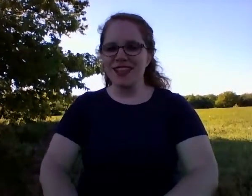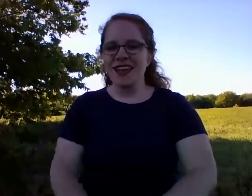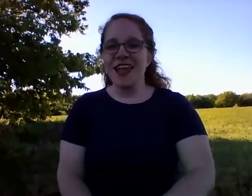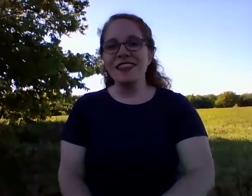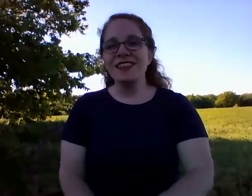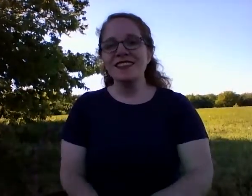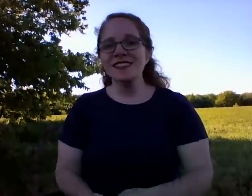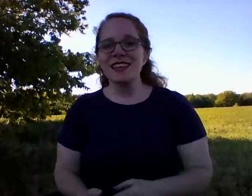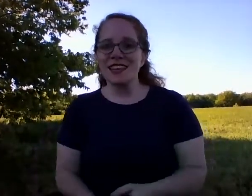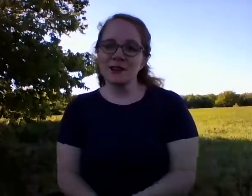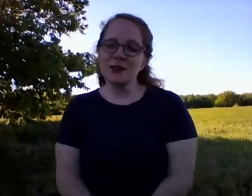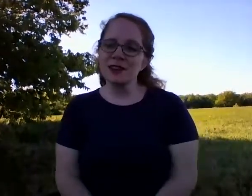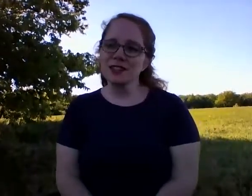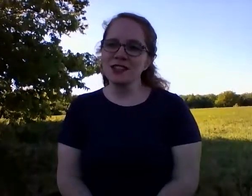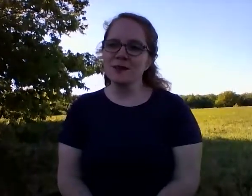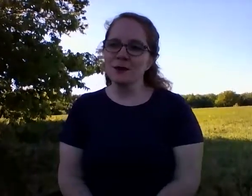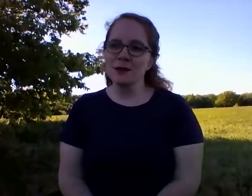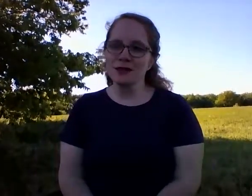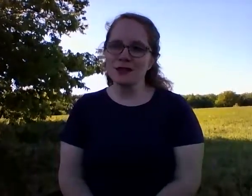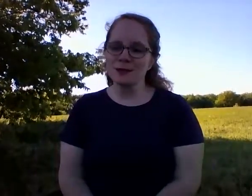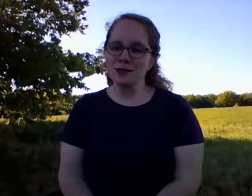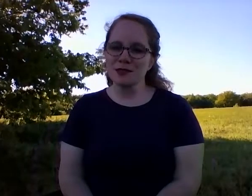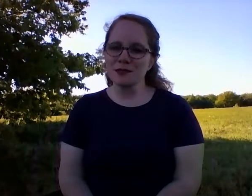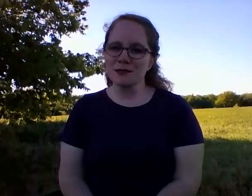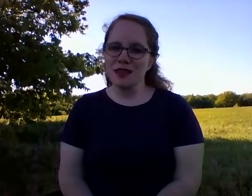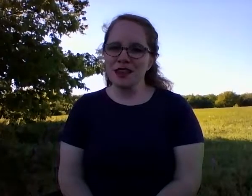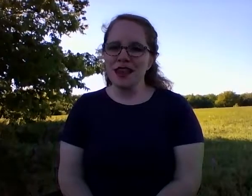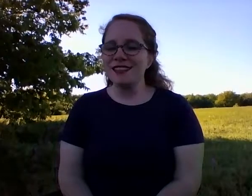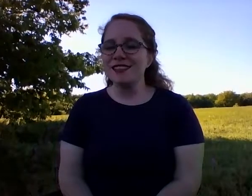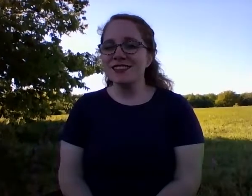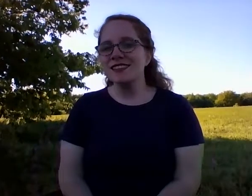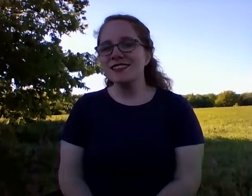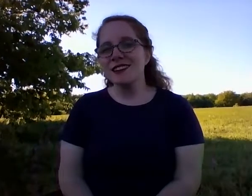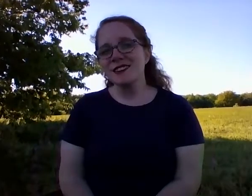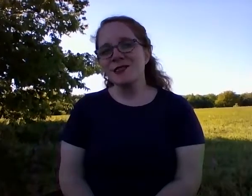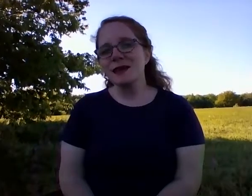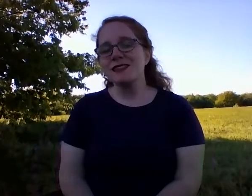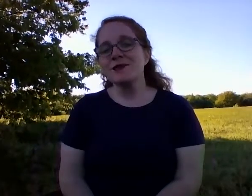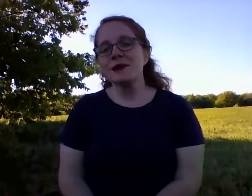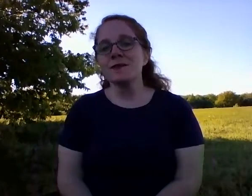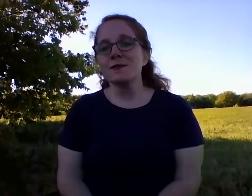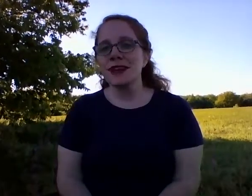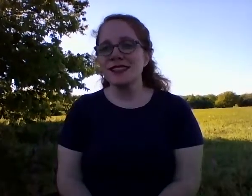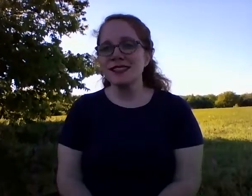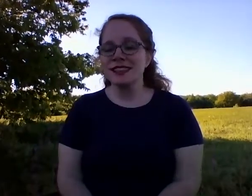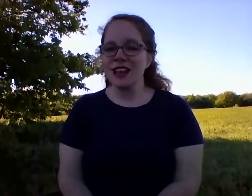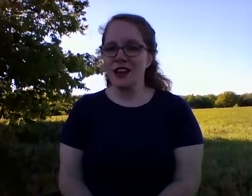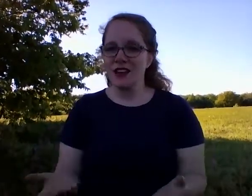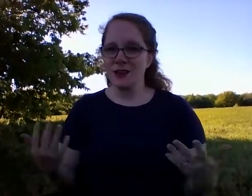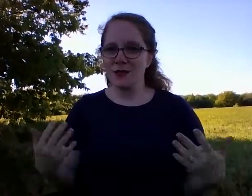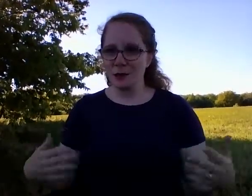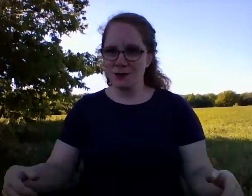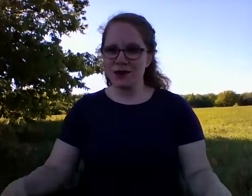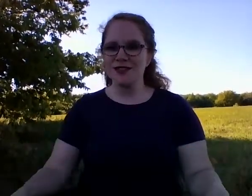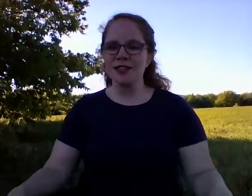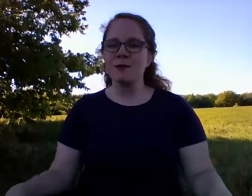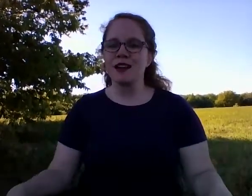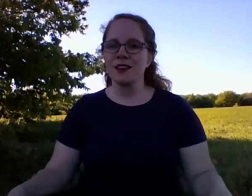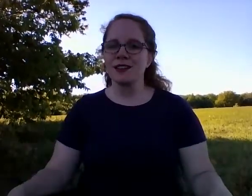And this is taken partially from the Holy Scriptures. And so this is also meant to work on balancing out all of the hormones in the body all at